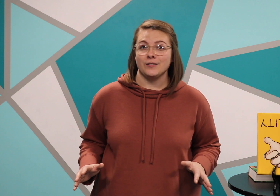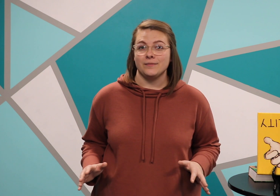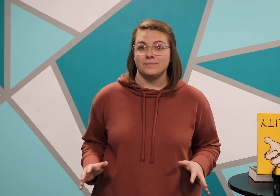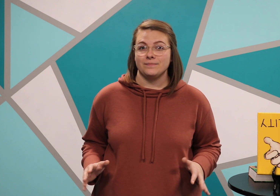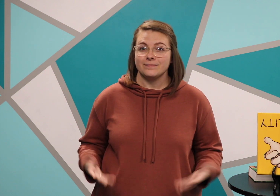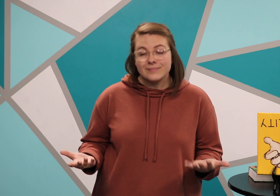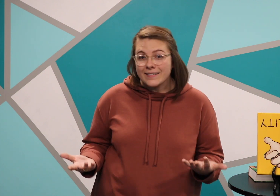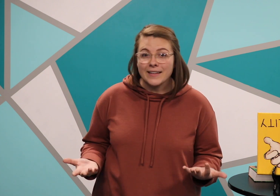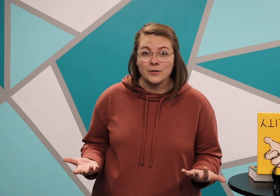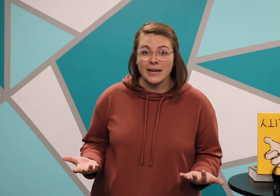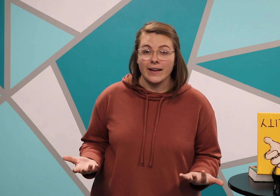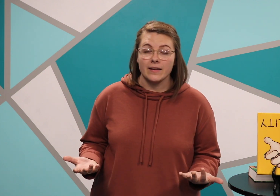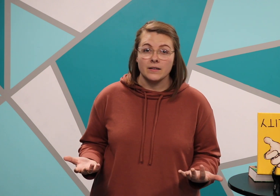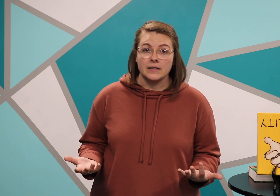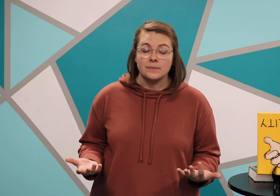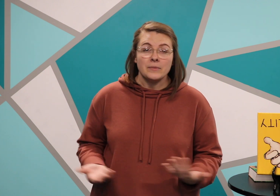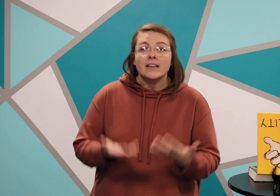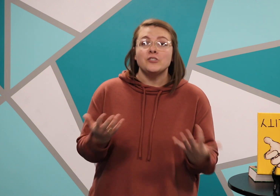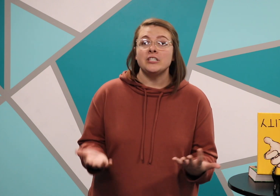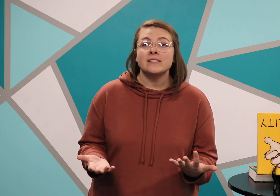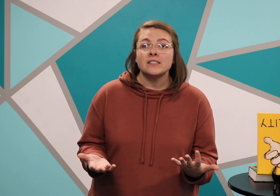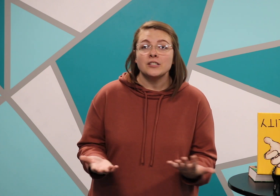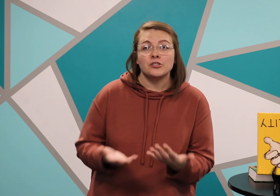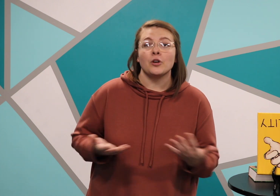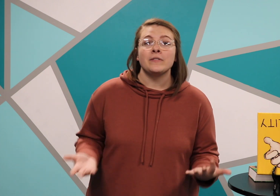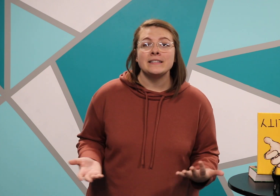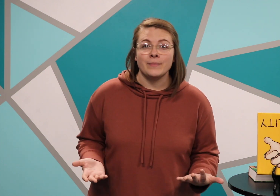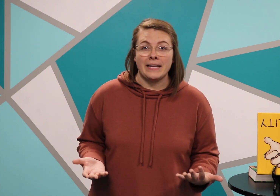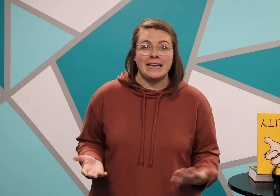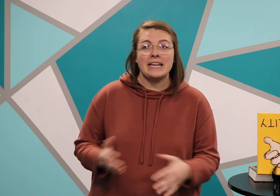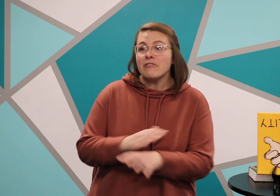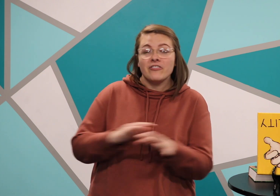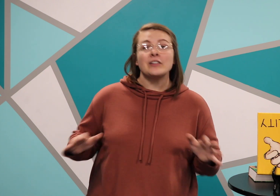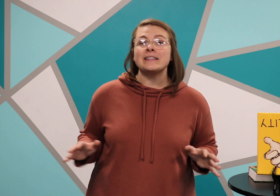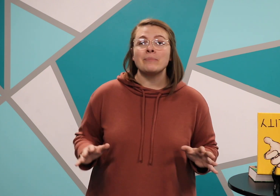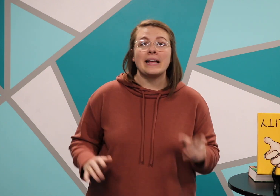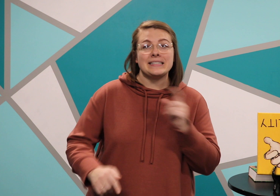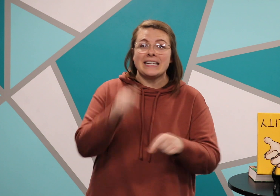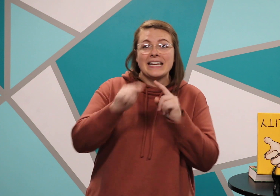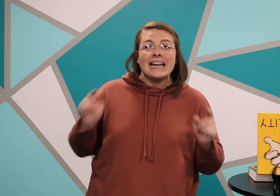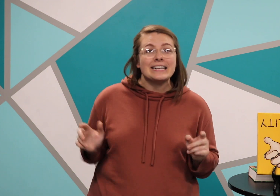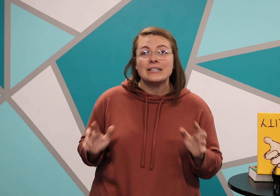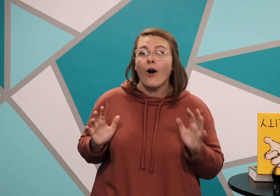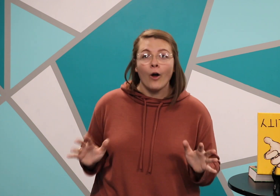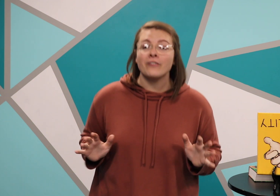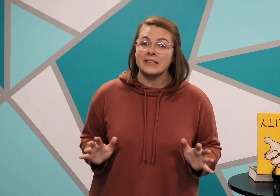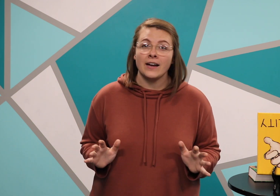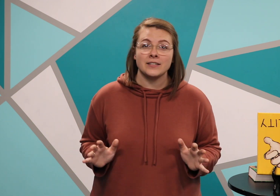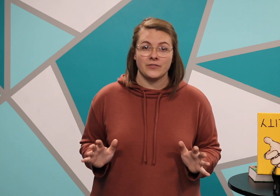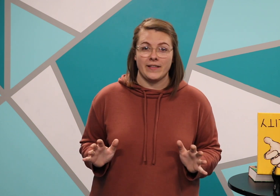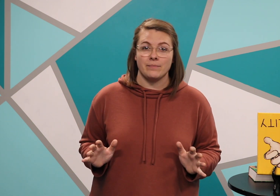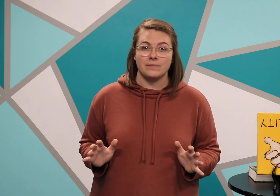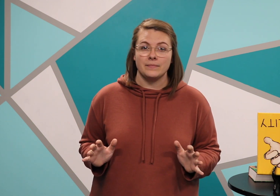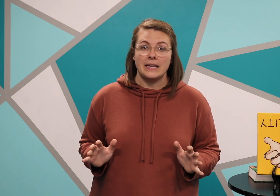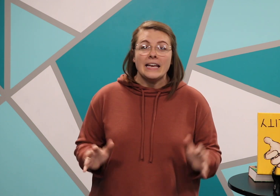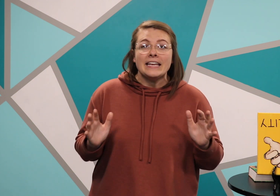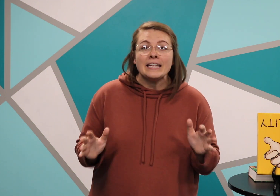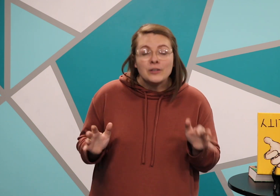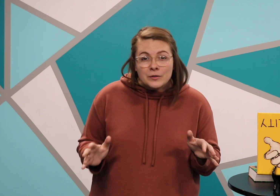and that's okay Jesus showed these men and he filled in the blanks and connected all of the dots for them he used